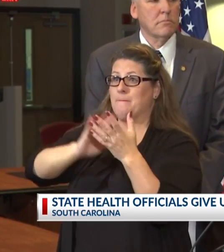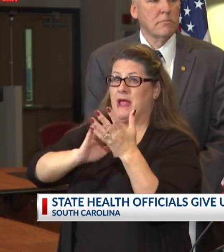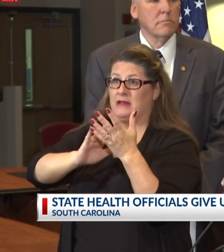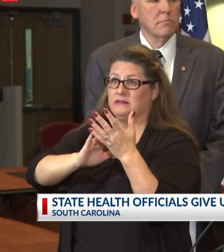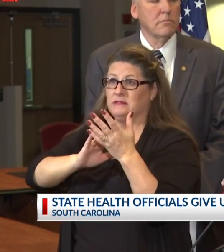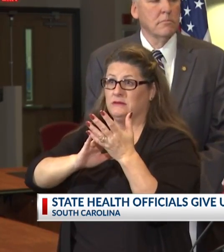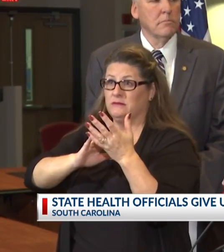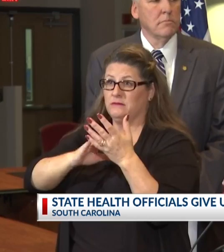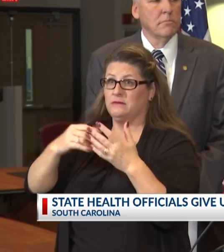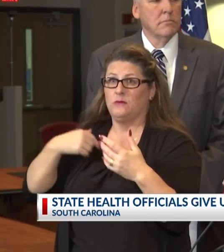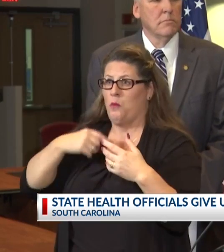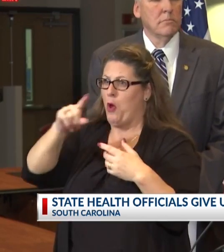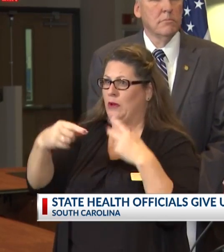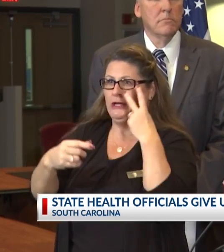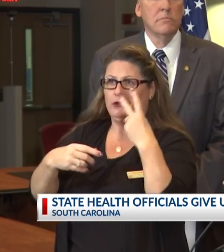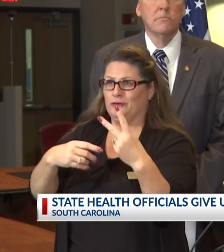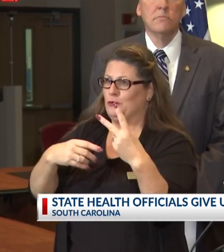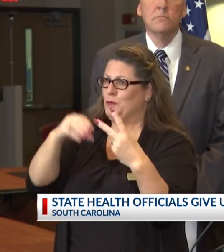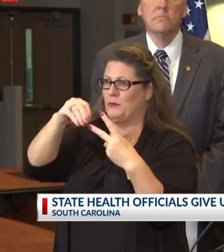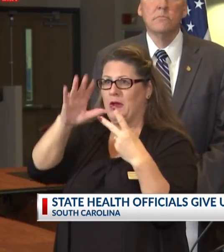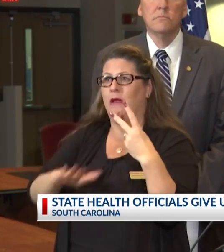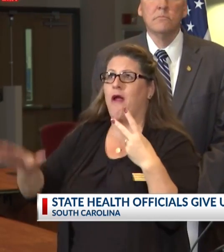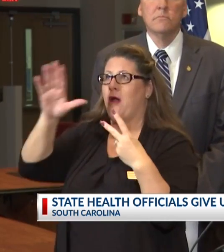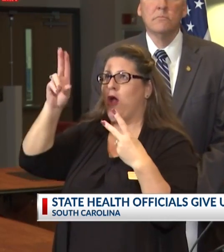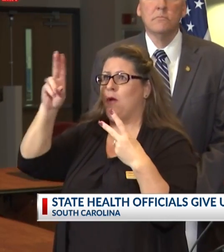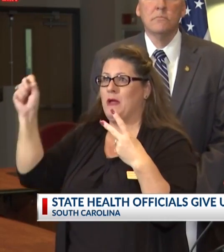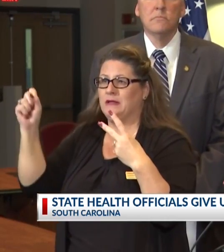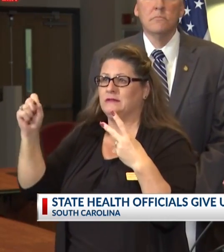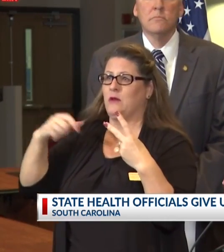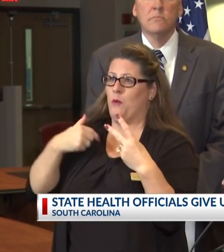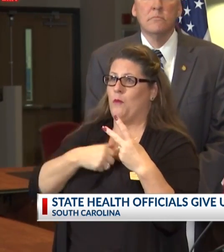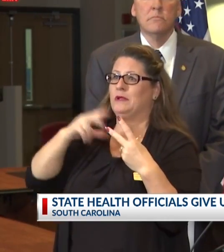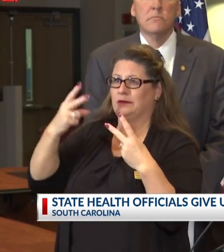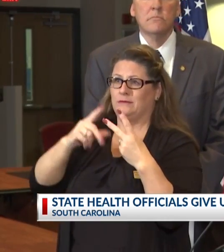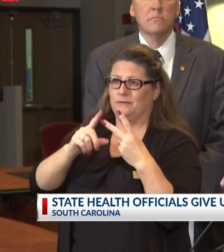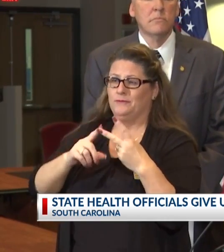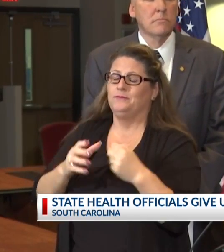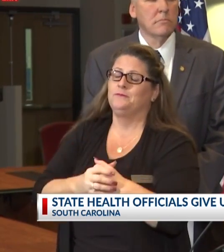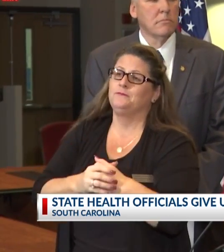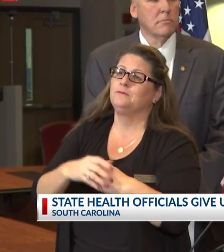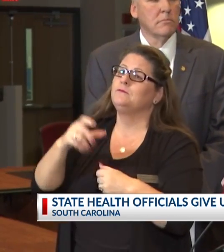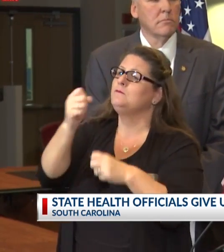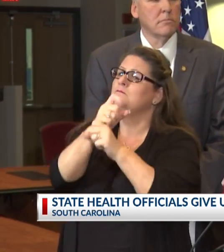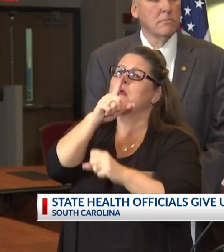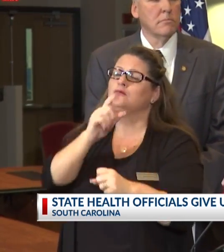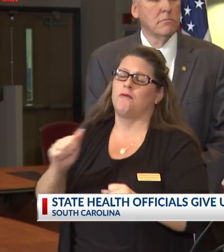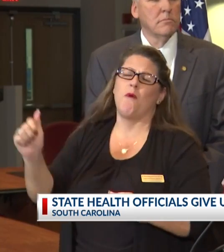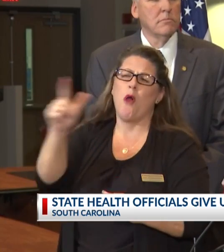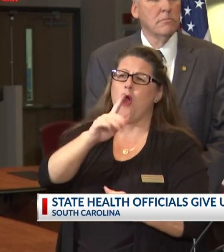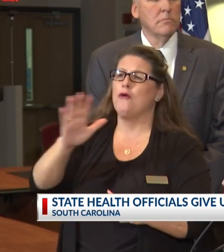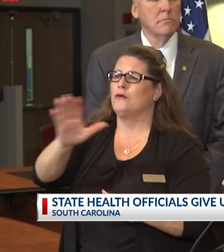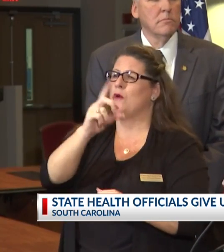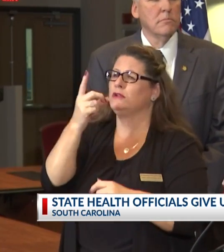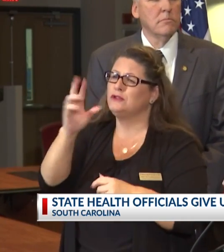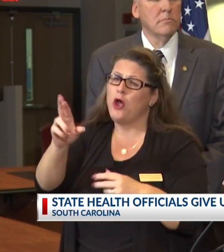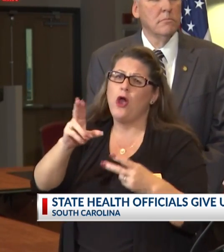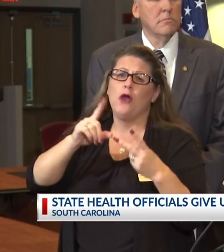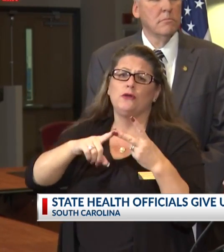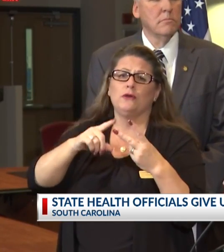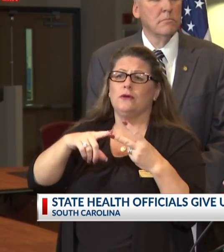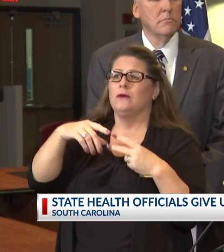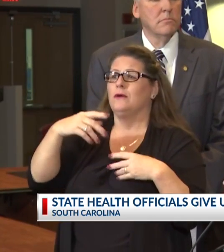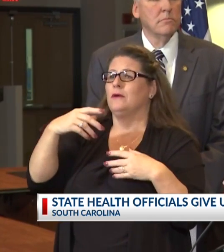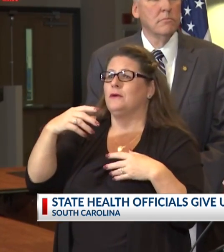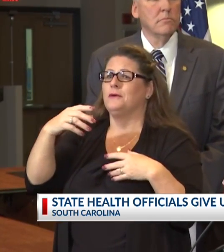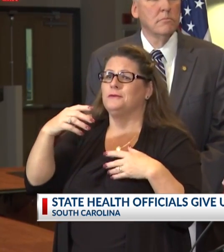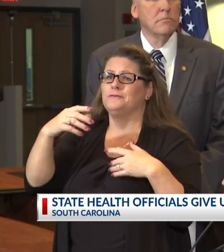platform, you can receive care from a group of trusted MUSC doctors, nurse practitioners, and PAs from your home anytime,